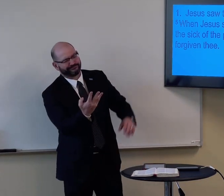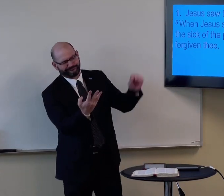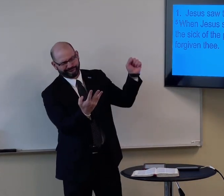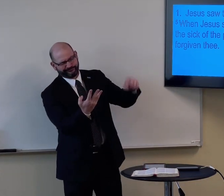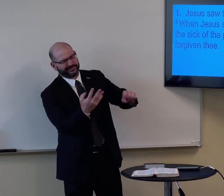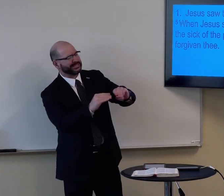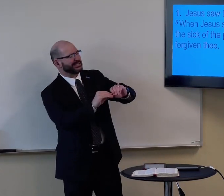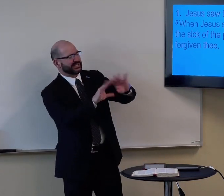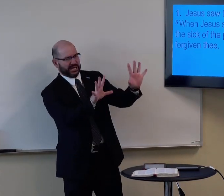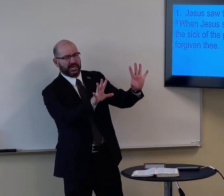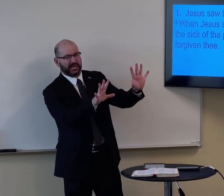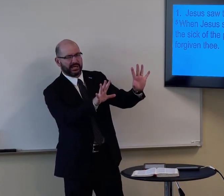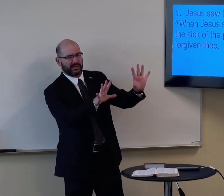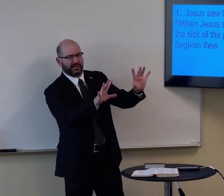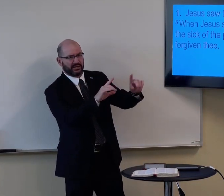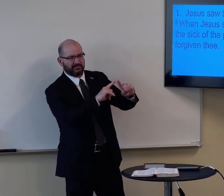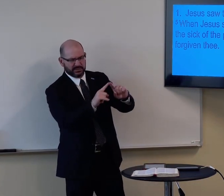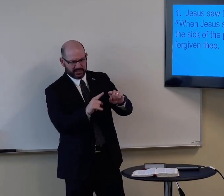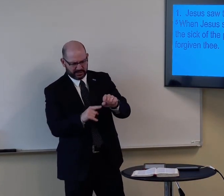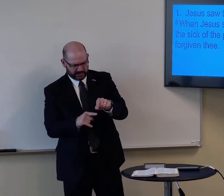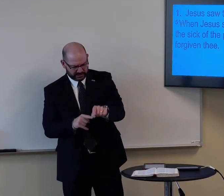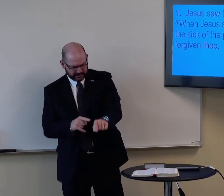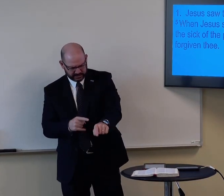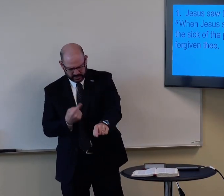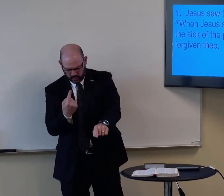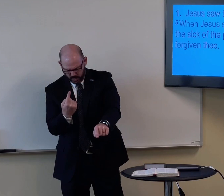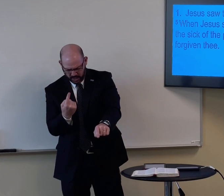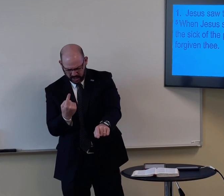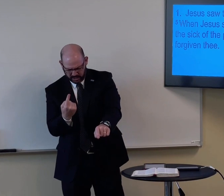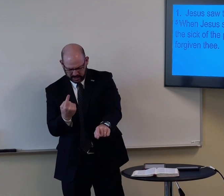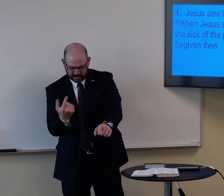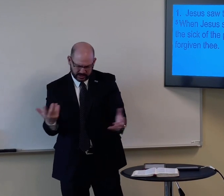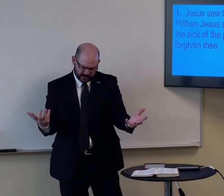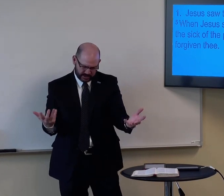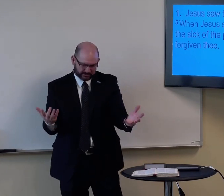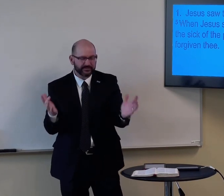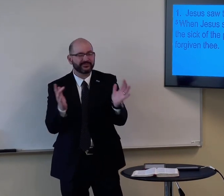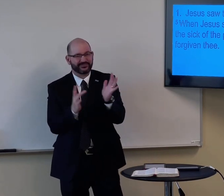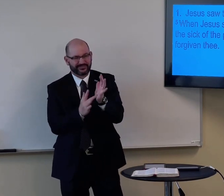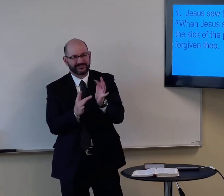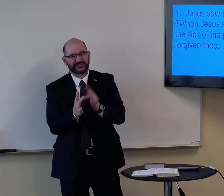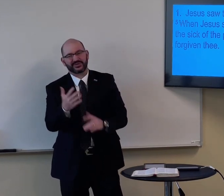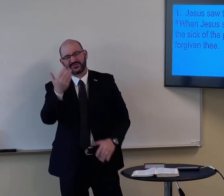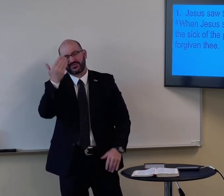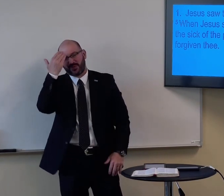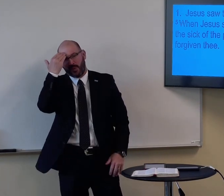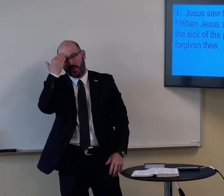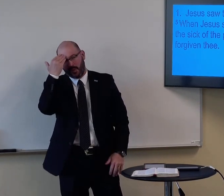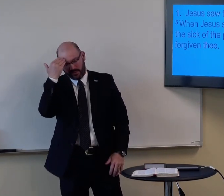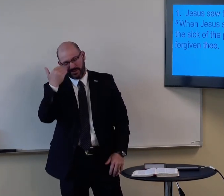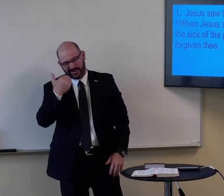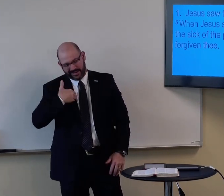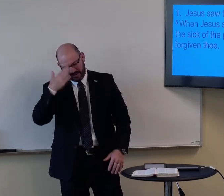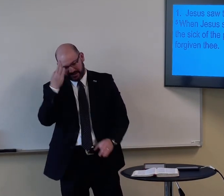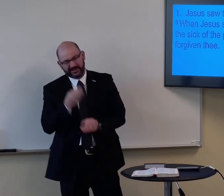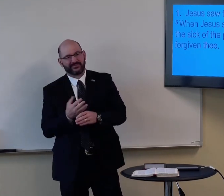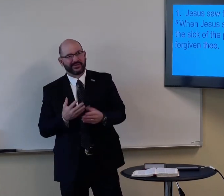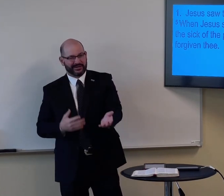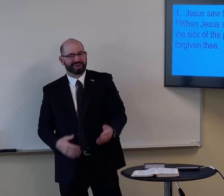The four, yes, it's clear that they had faith. But Jesus looked on the one and he knew he had